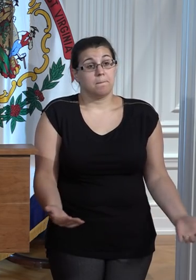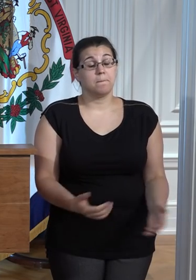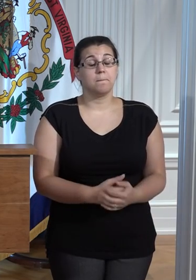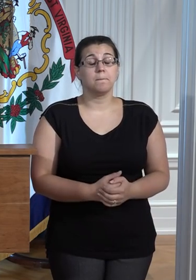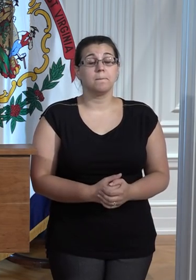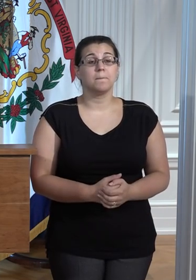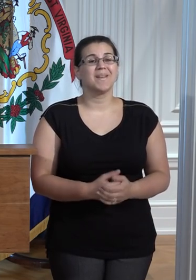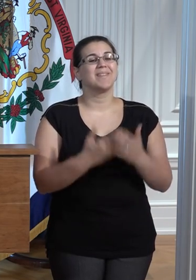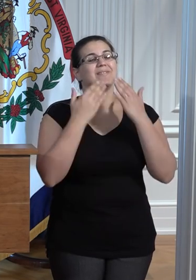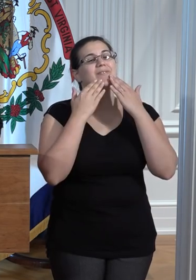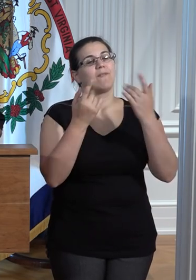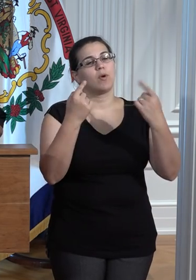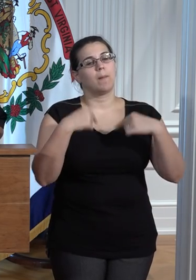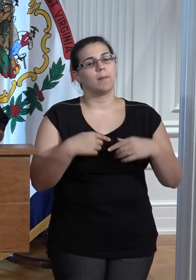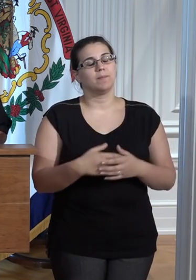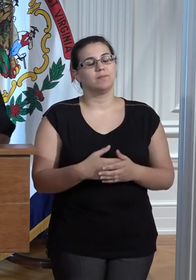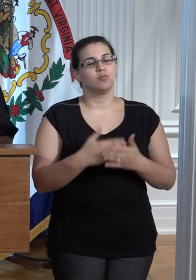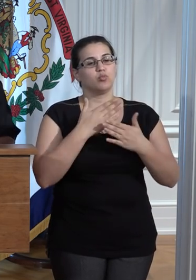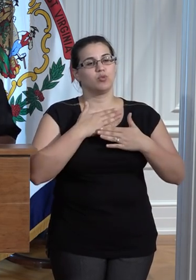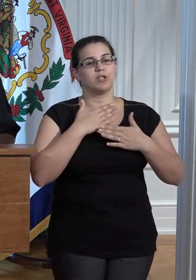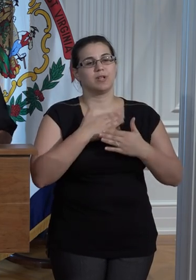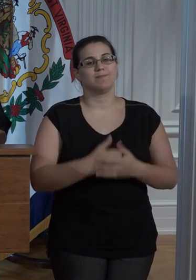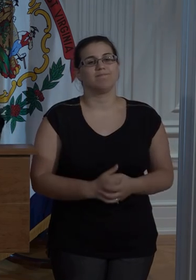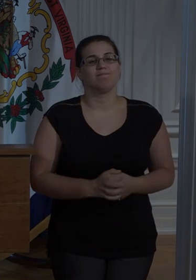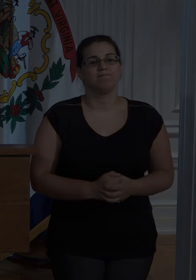Thank you all for coming. appreciate it.